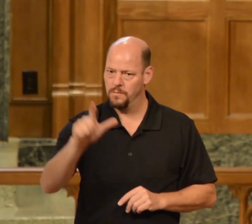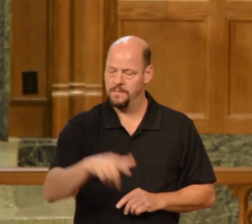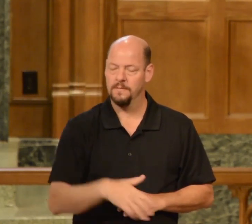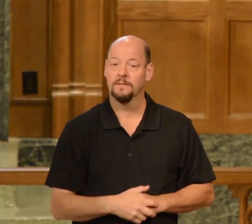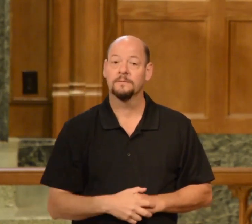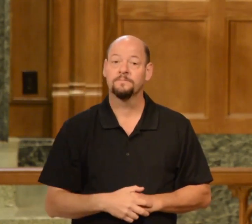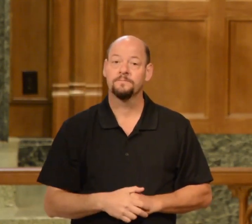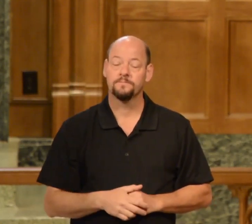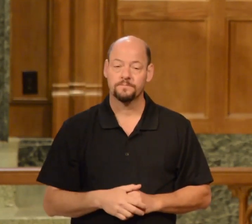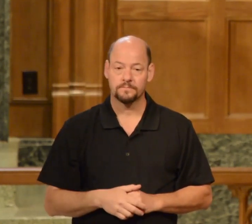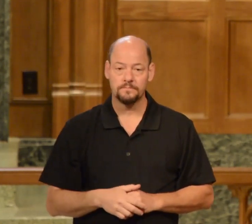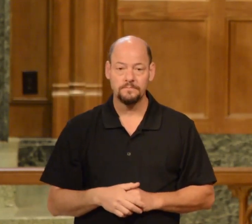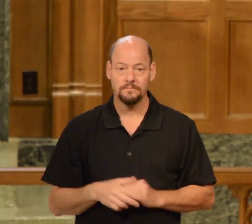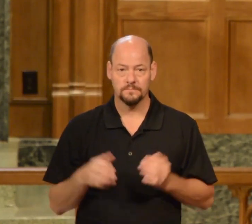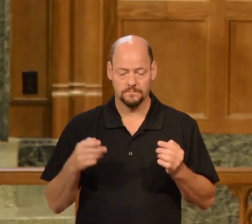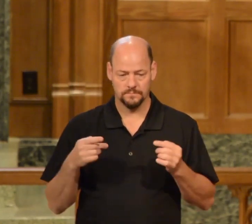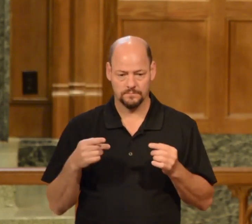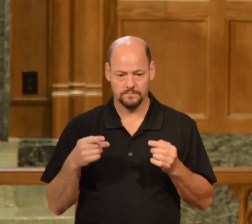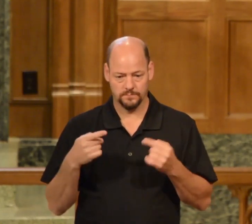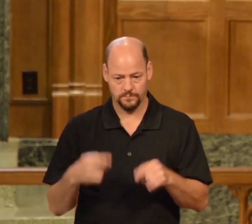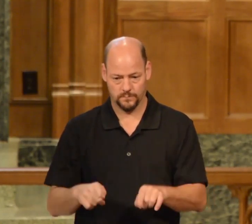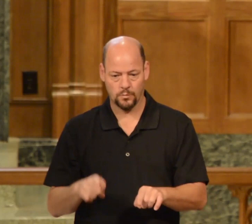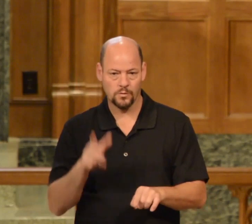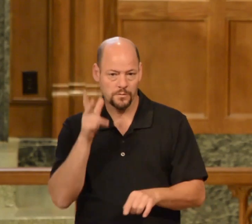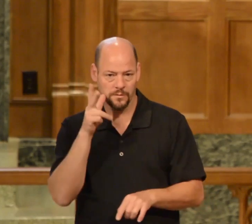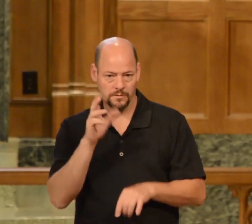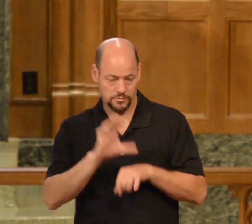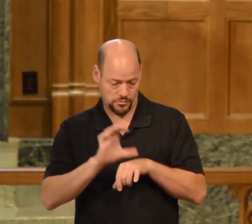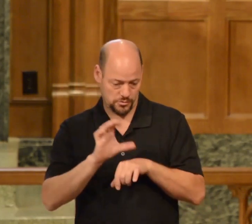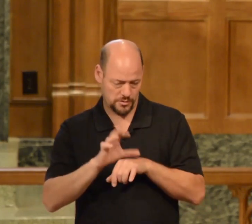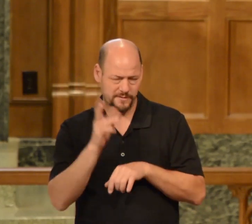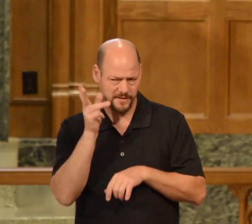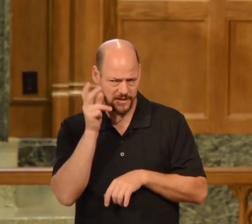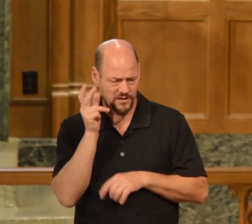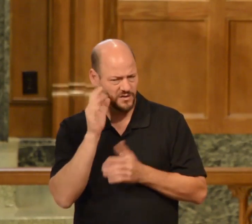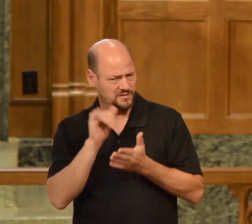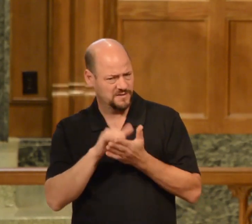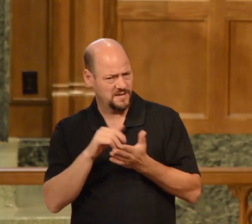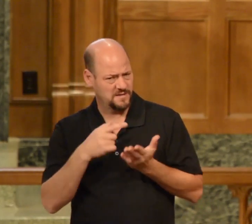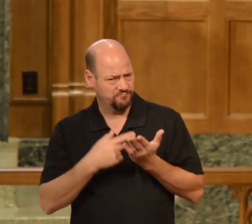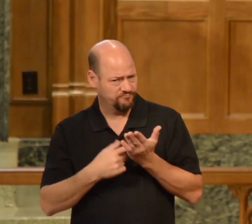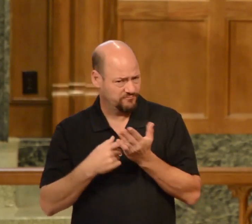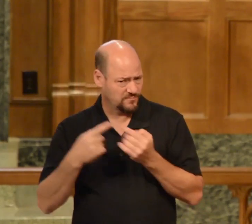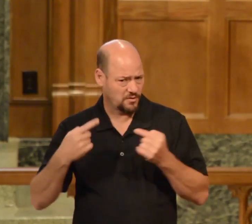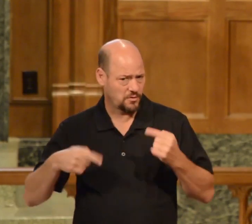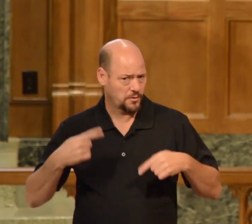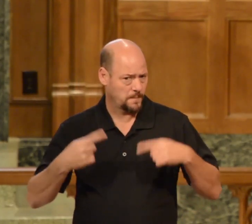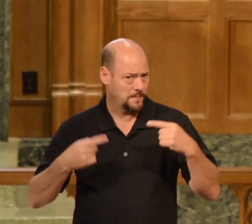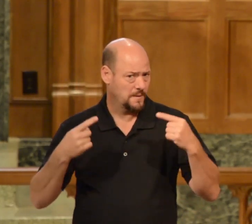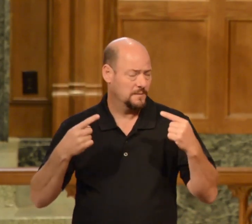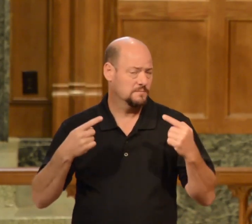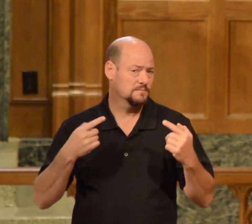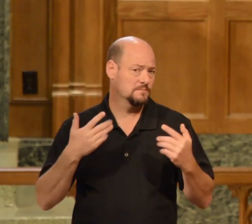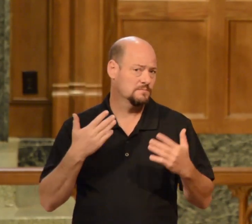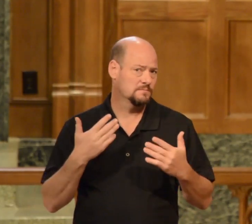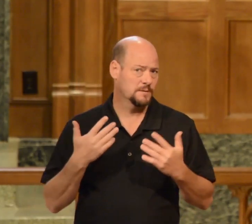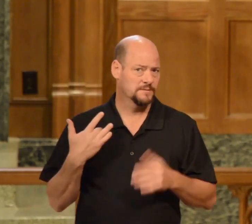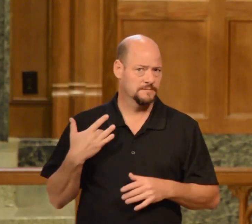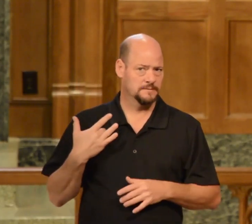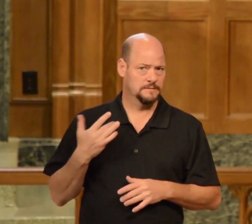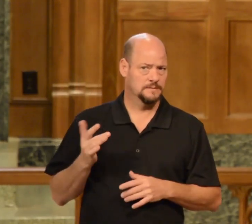and as the church is hearing this argument or maybe even less just sort of sensing this